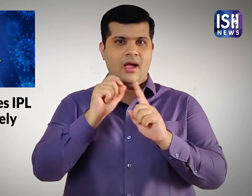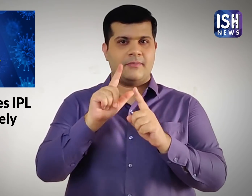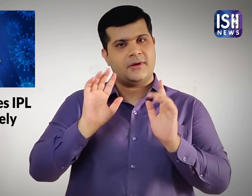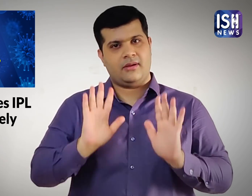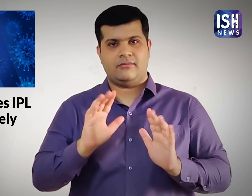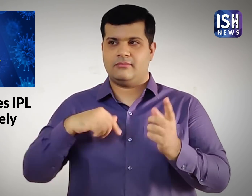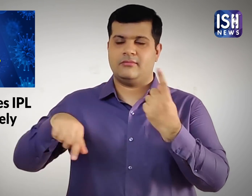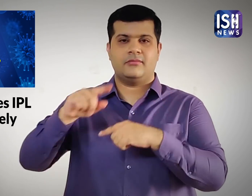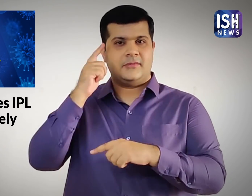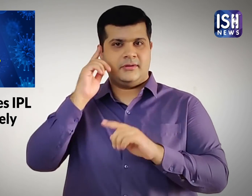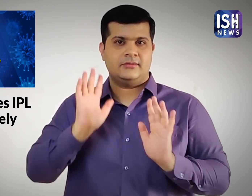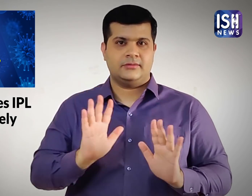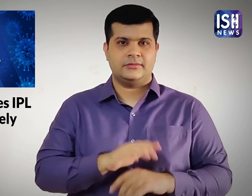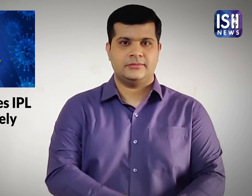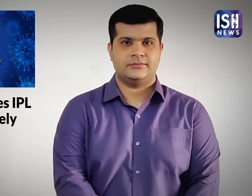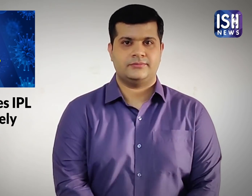held in September 2021. IPL 2021